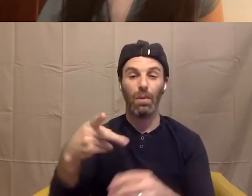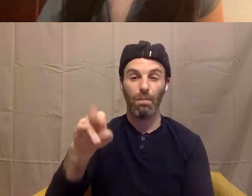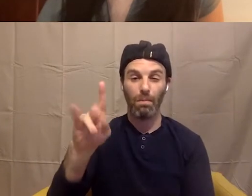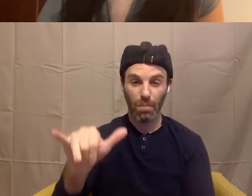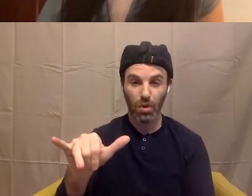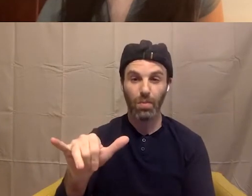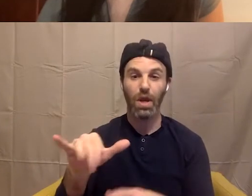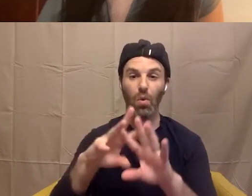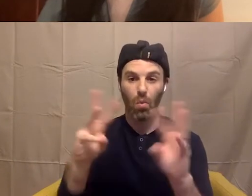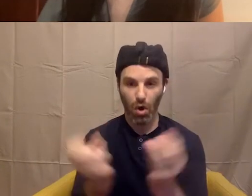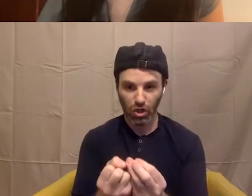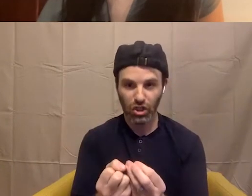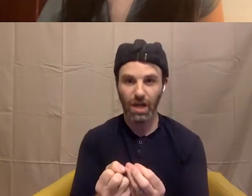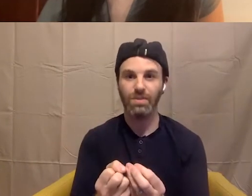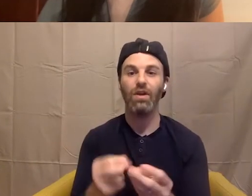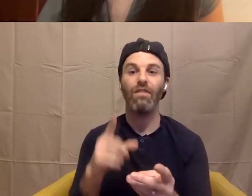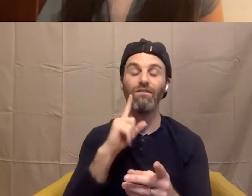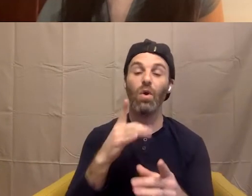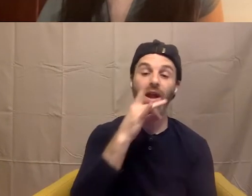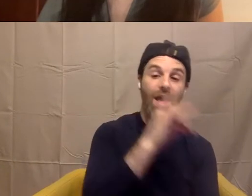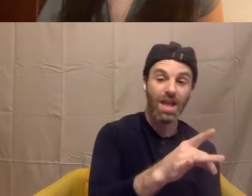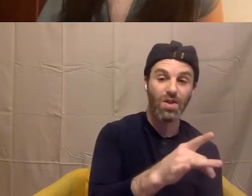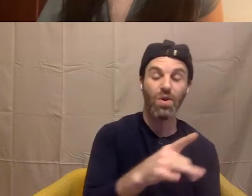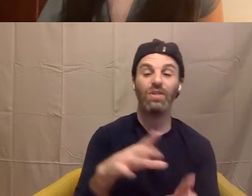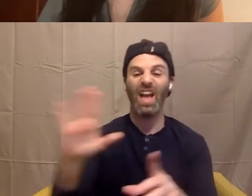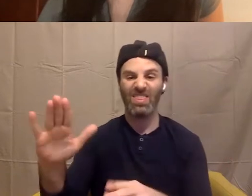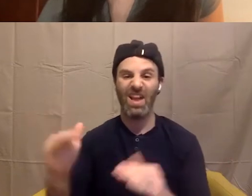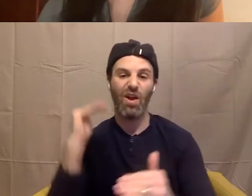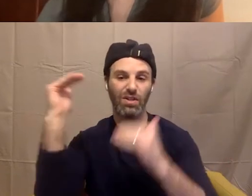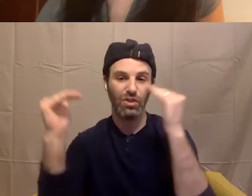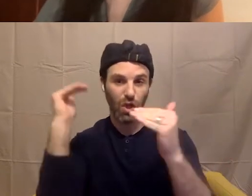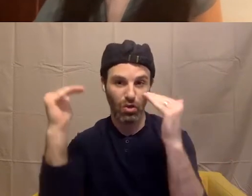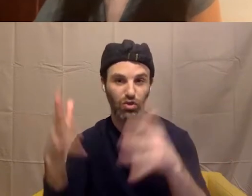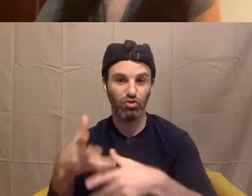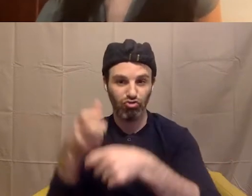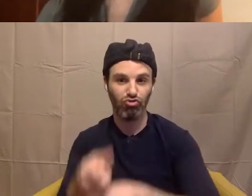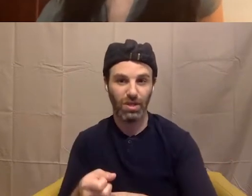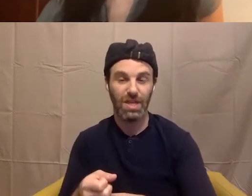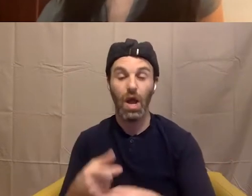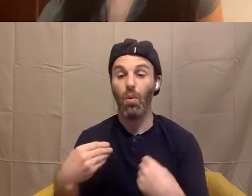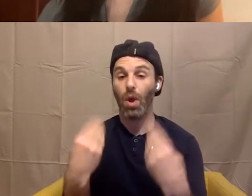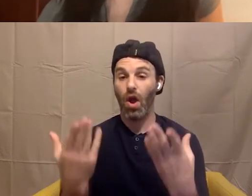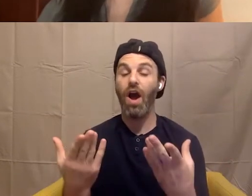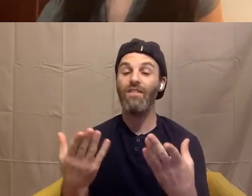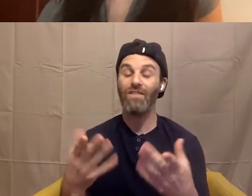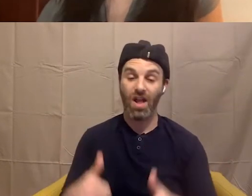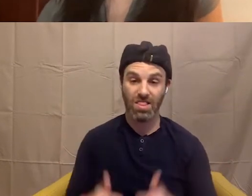their trusted adults. And we offer these live virtually each month. And in that experience,